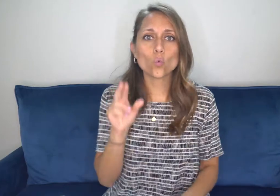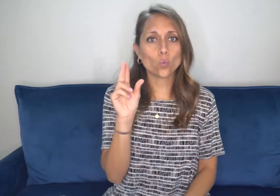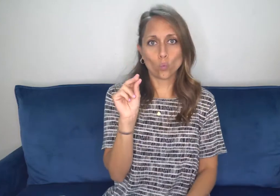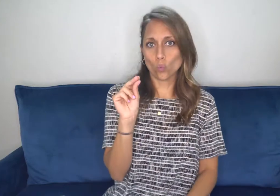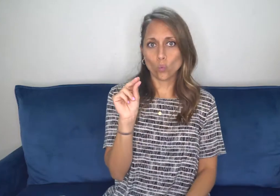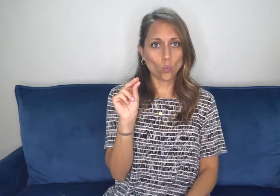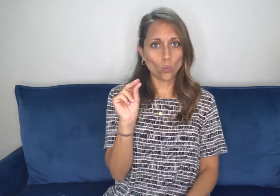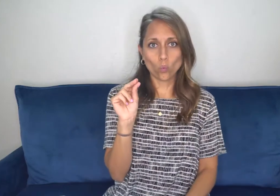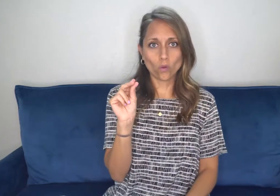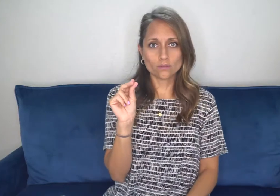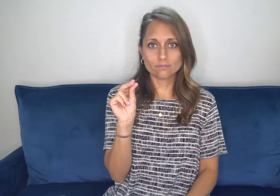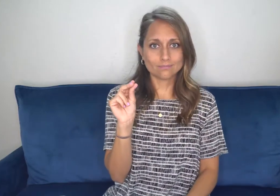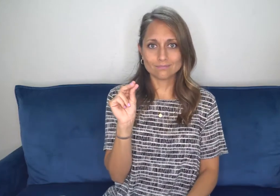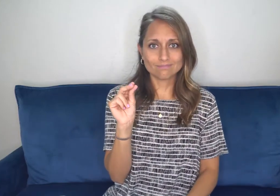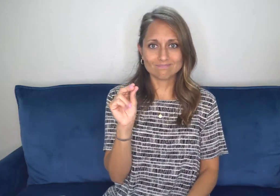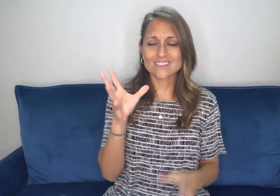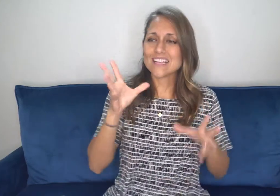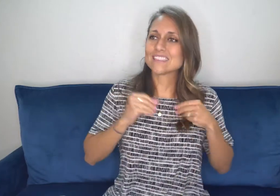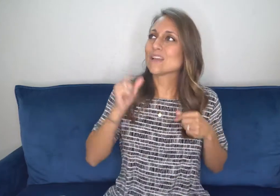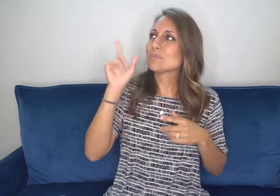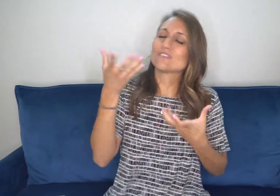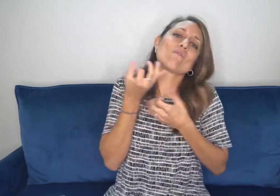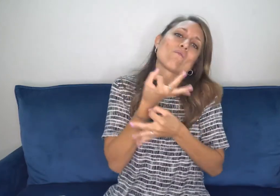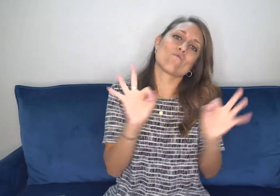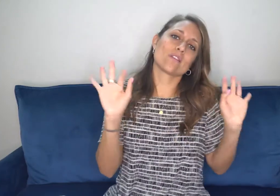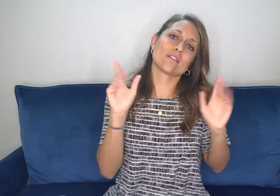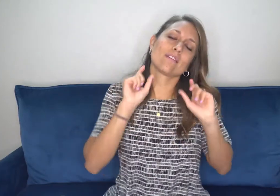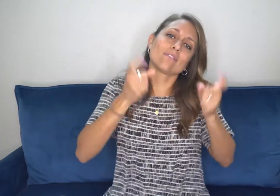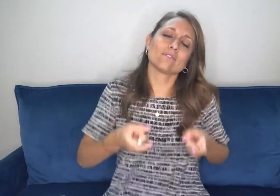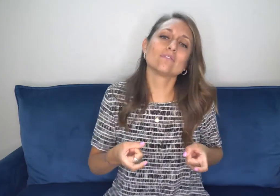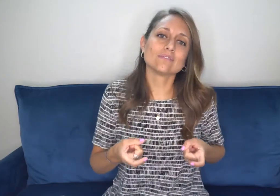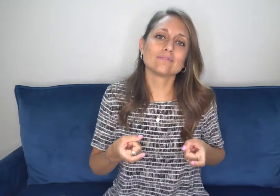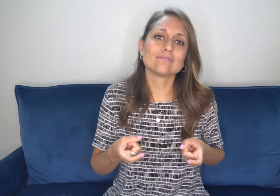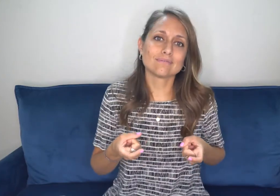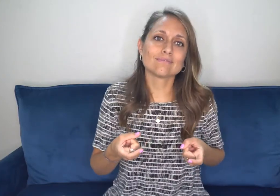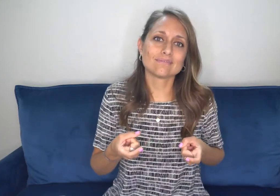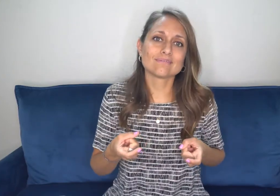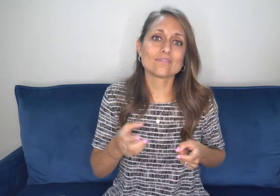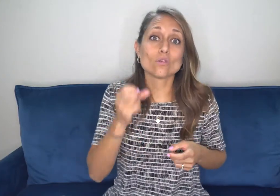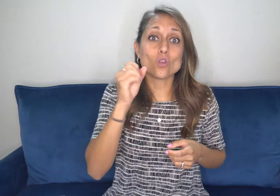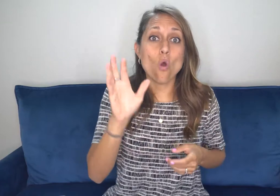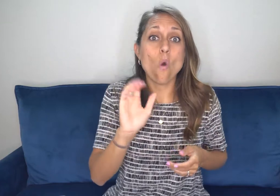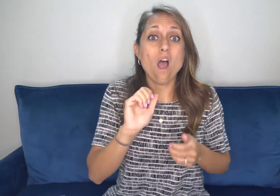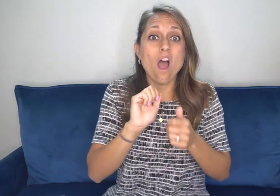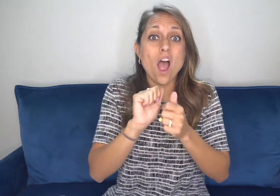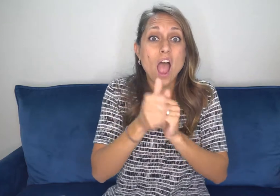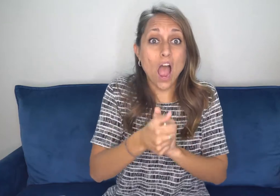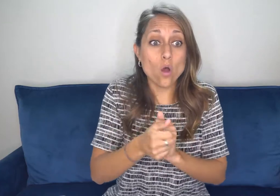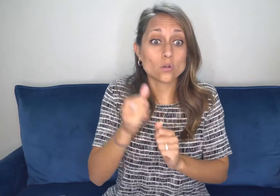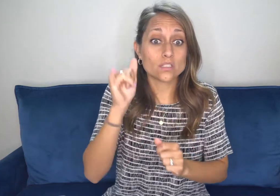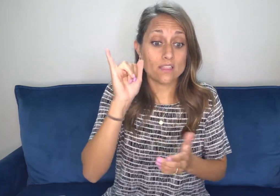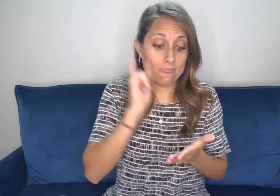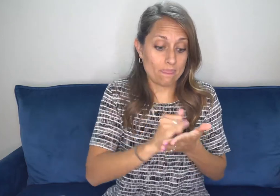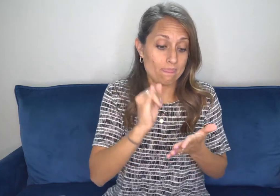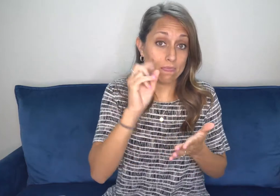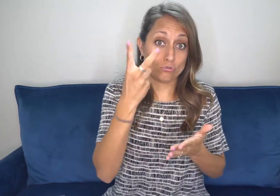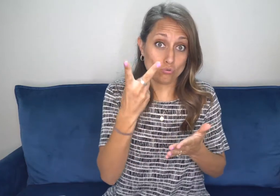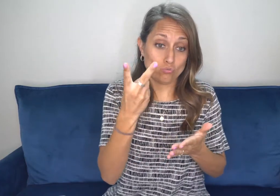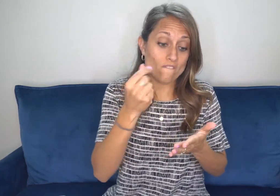Jesus did everything right. He doesn't require us to do X, Y, Z,